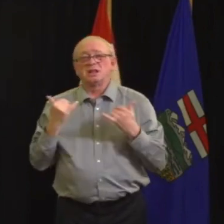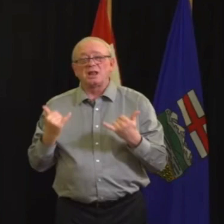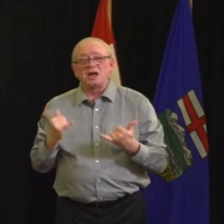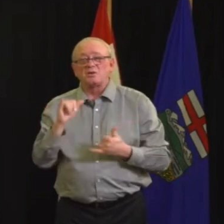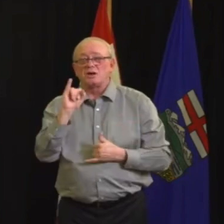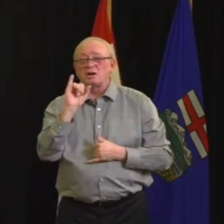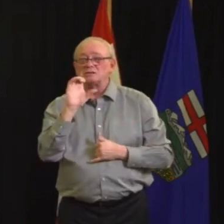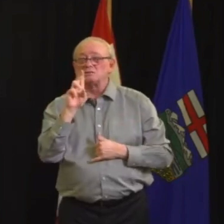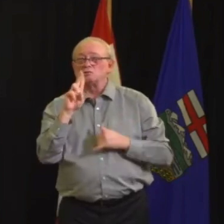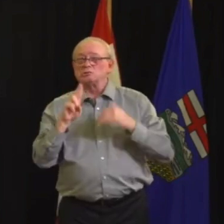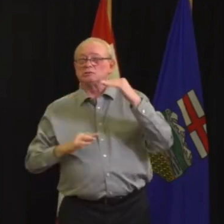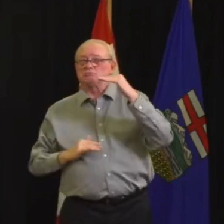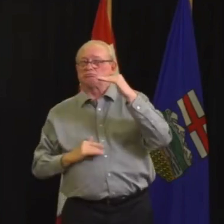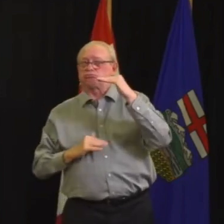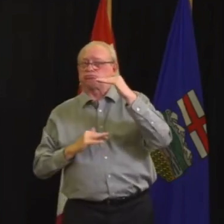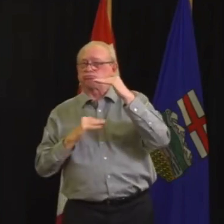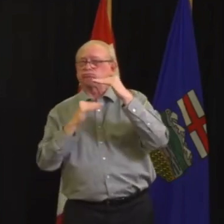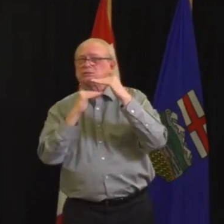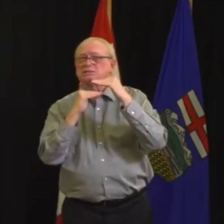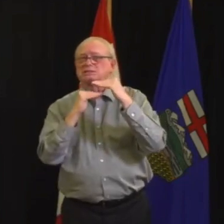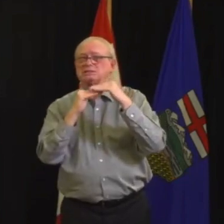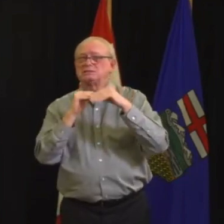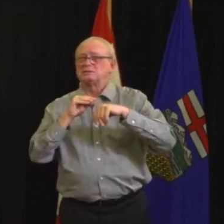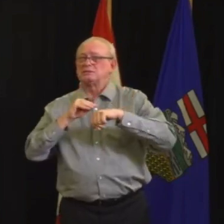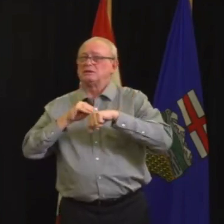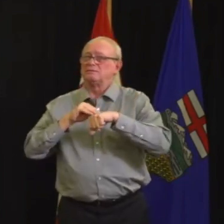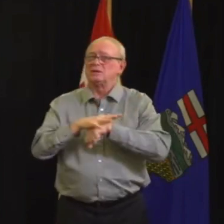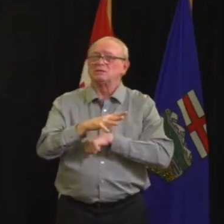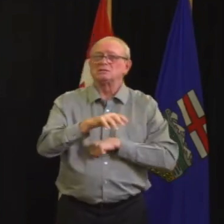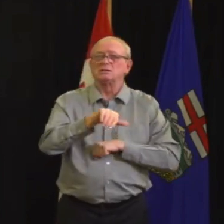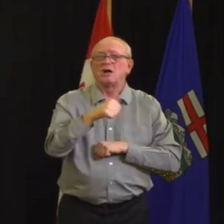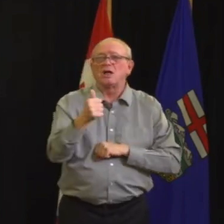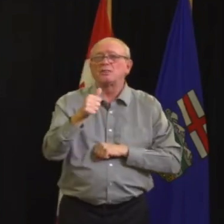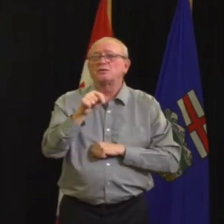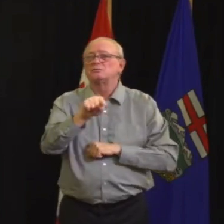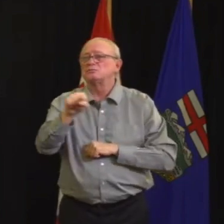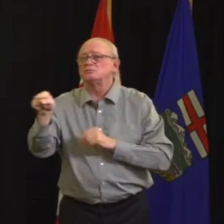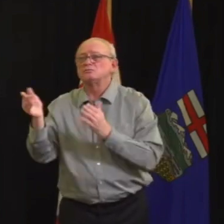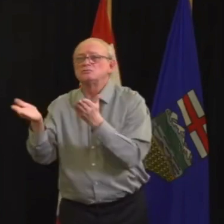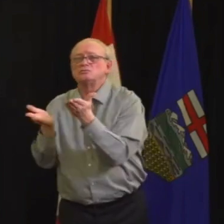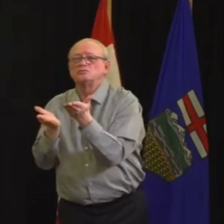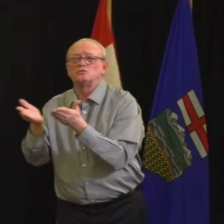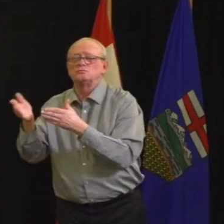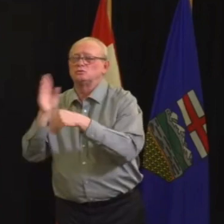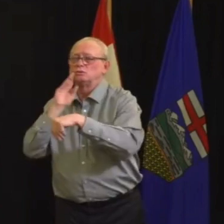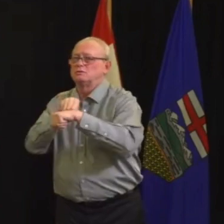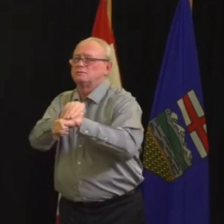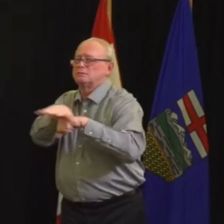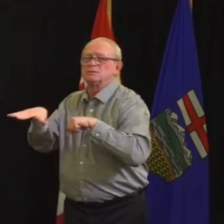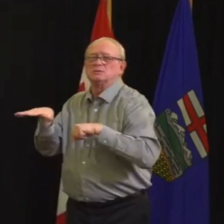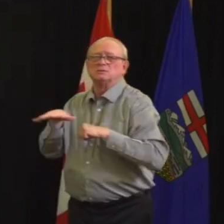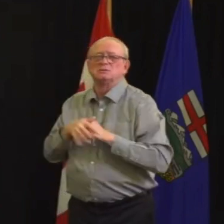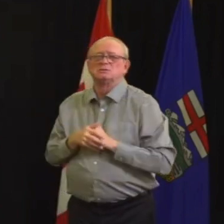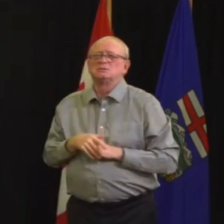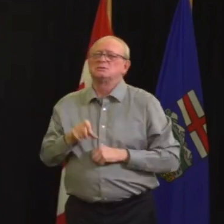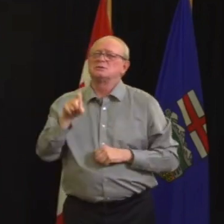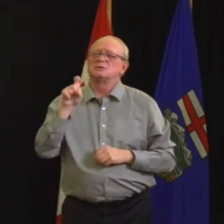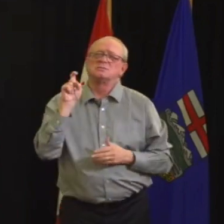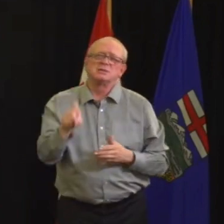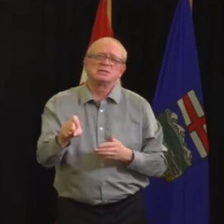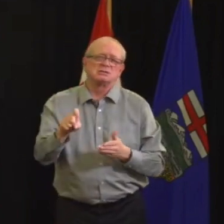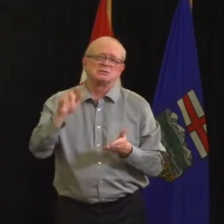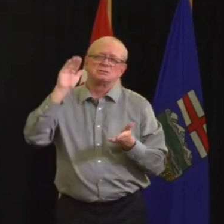support Albertans' overall health and well-being. We must reduce the growth of COVID-19 and we must do it soon.